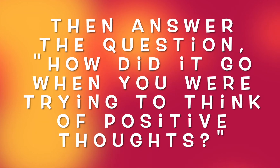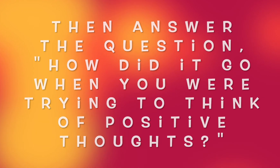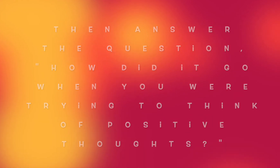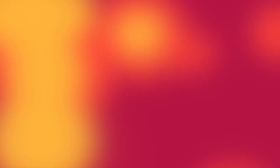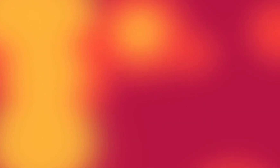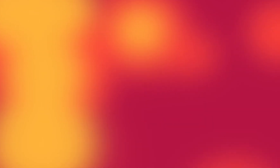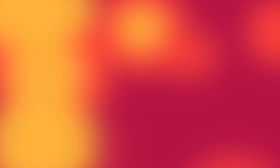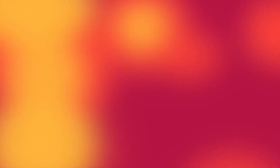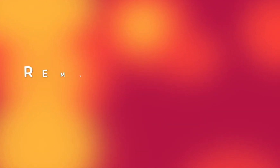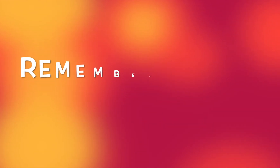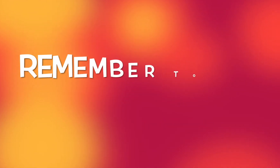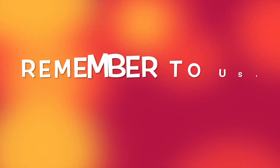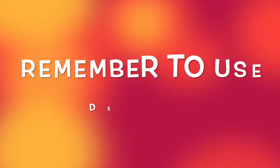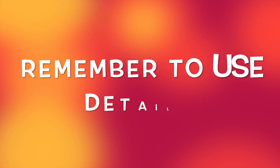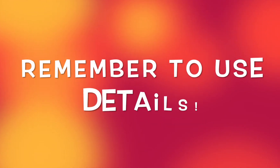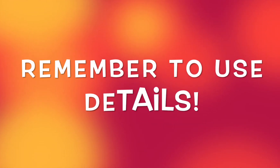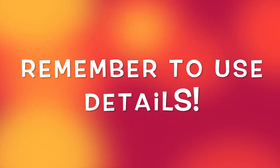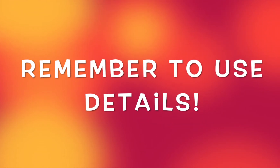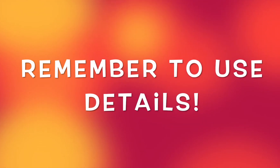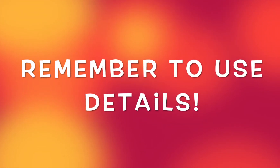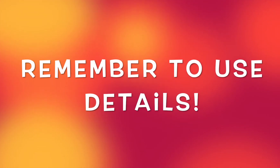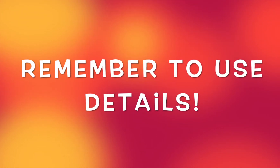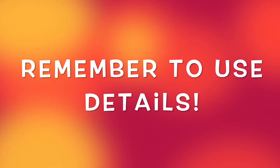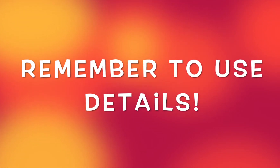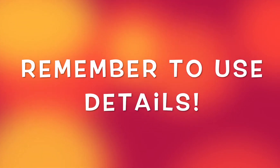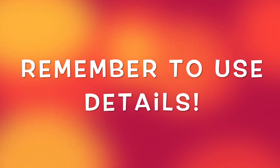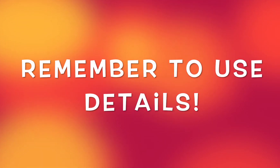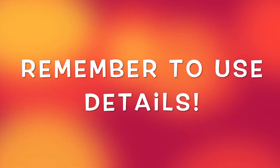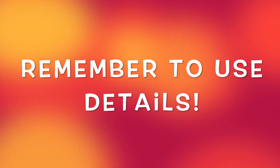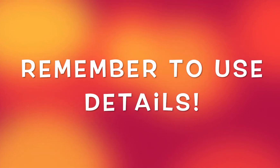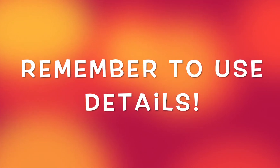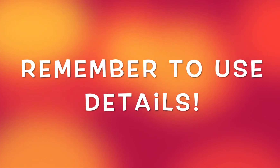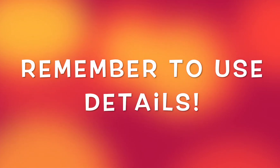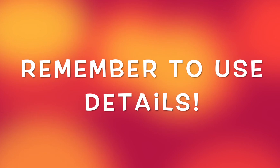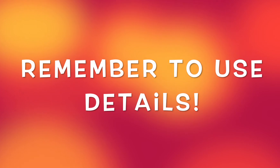And remember, use details.